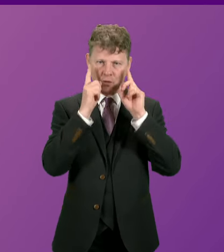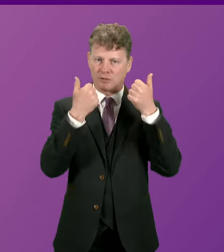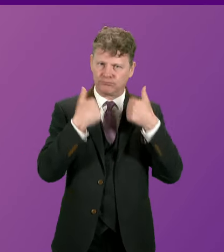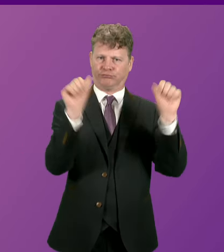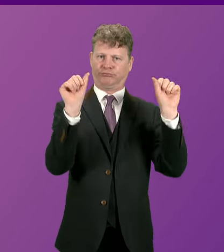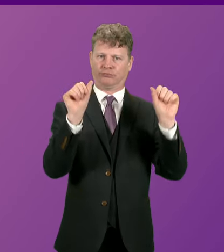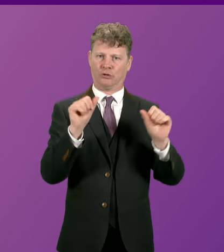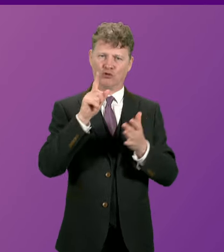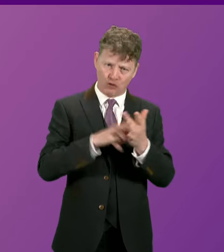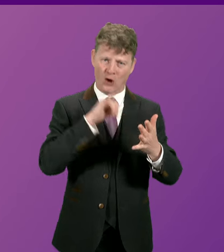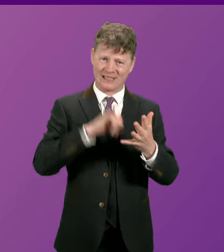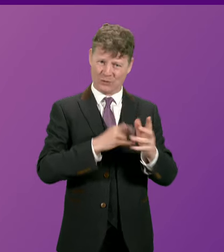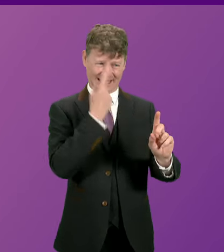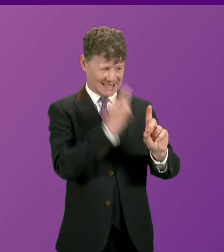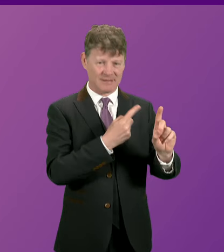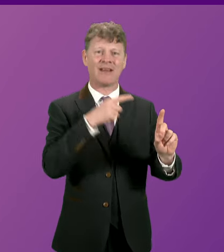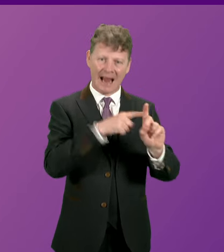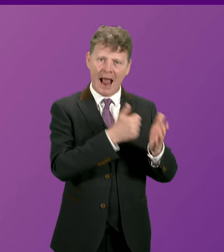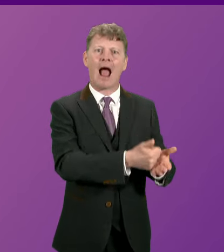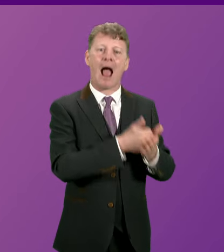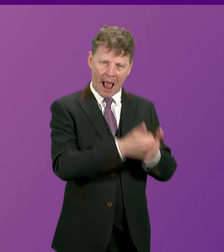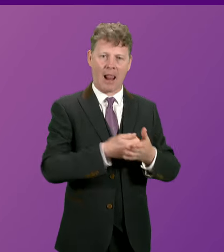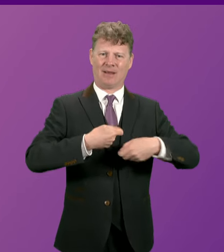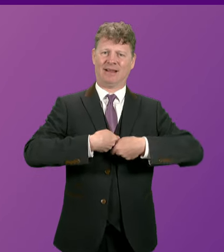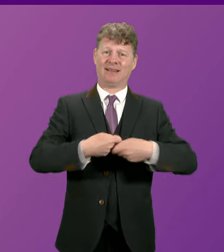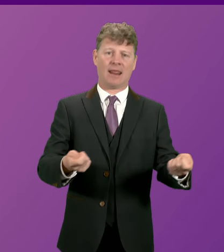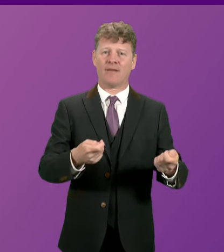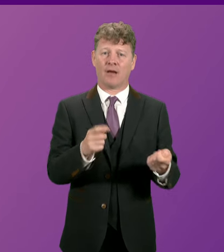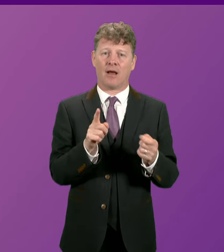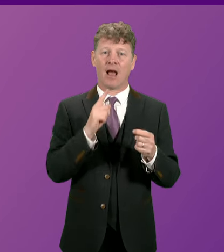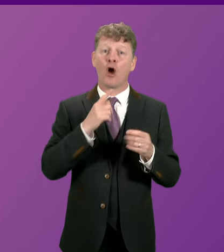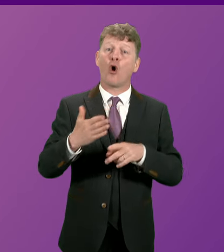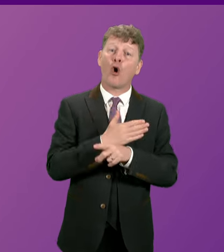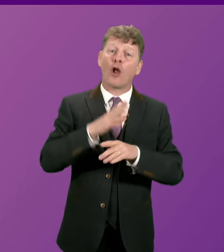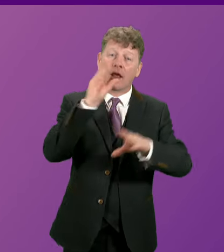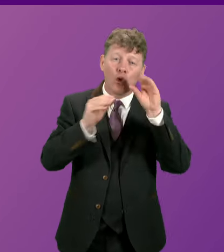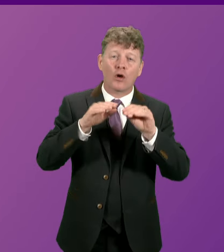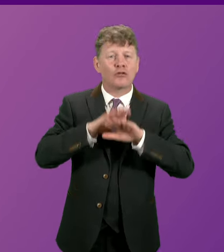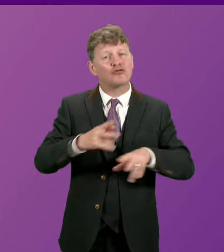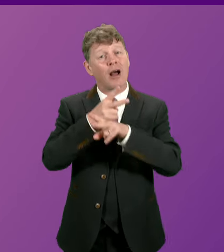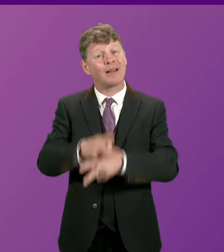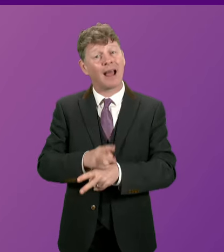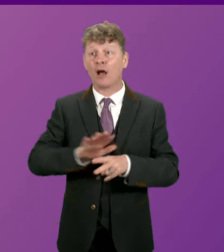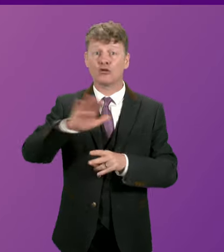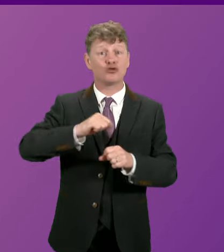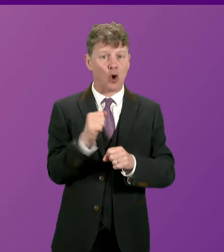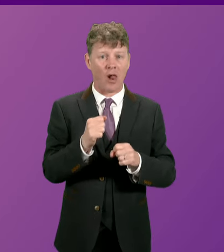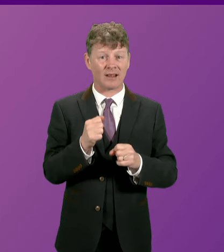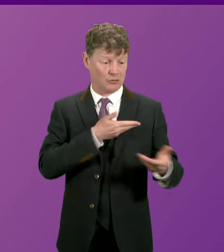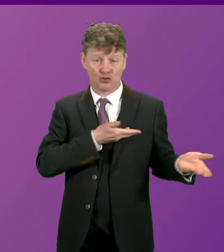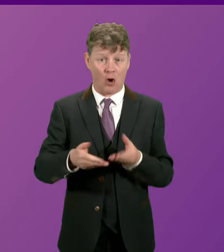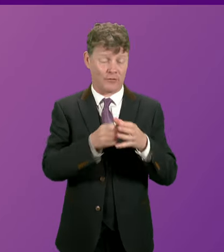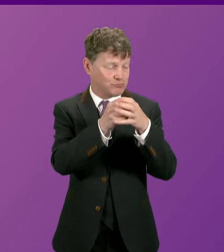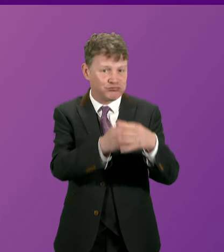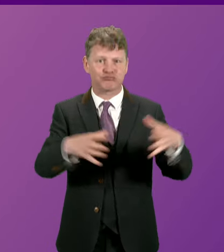John Swinney who helped deliver the biggest expansion of early learning and childcare in our country's history.